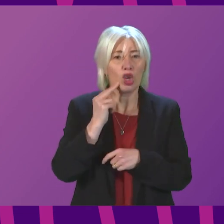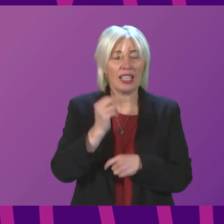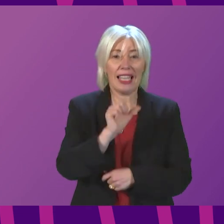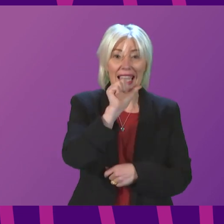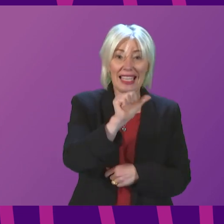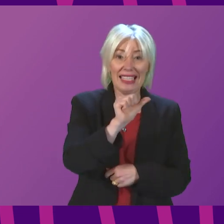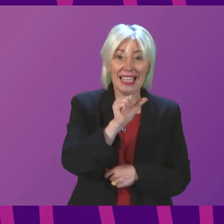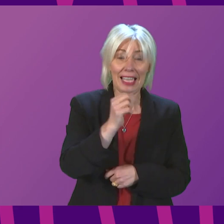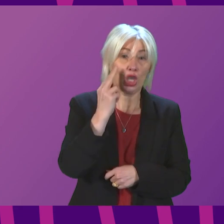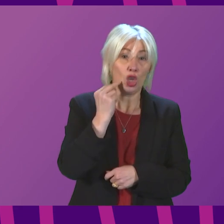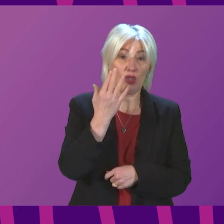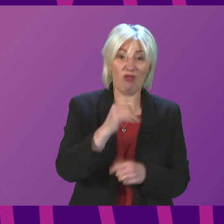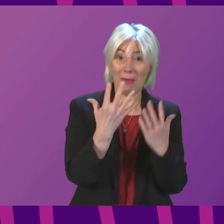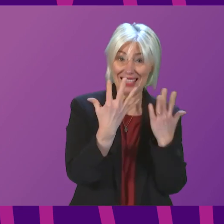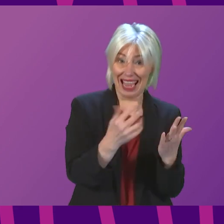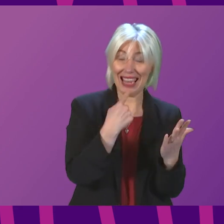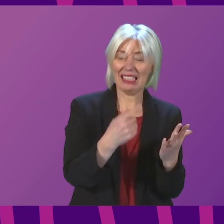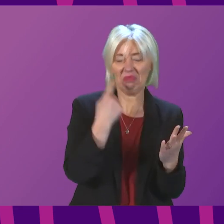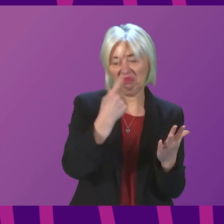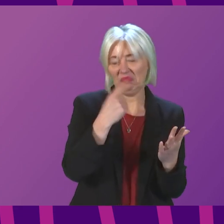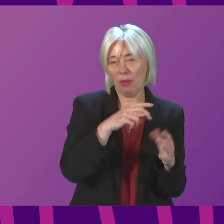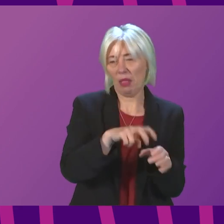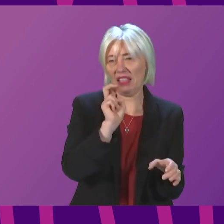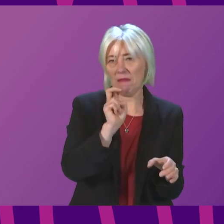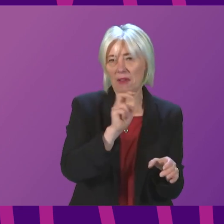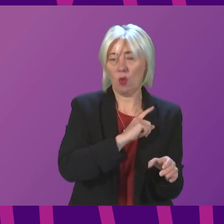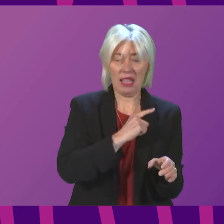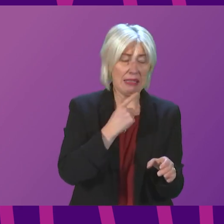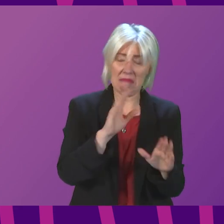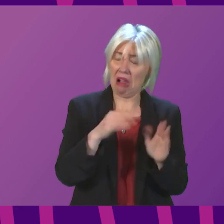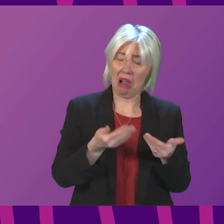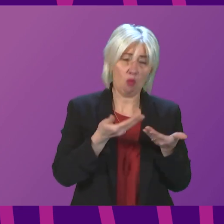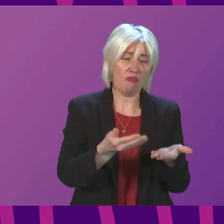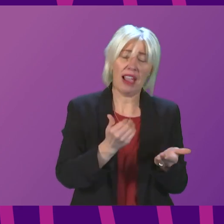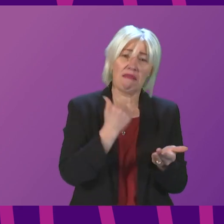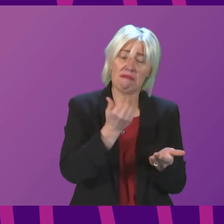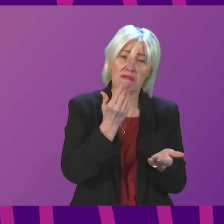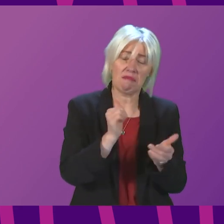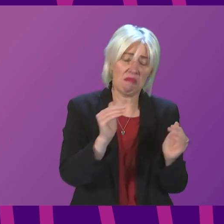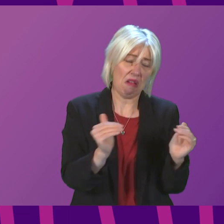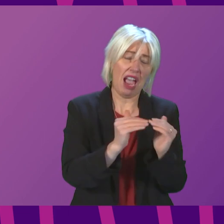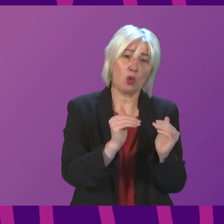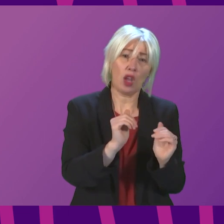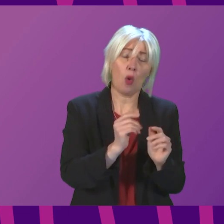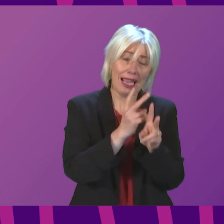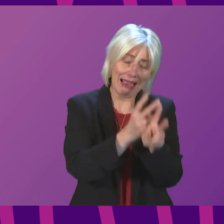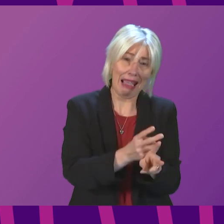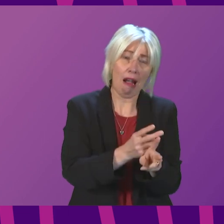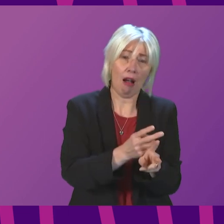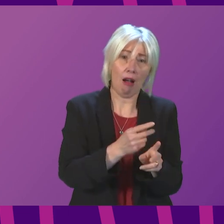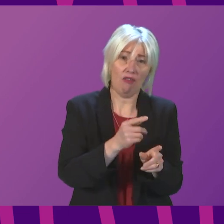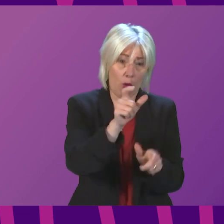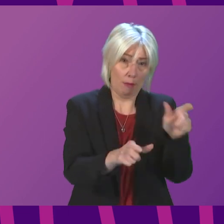are considering leaving it because they too feel that they can't provide adequate care to the people in their charge. This is really